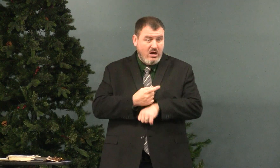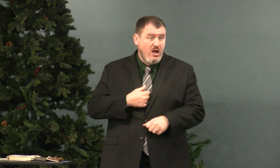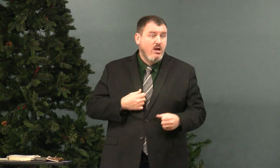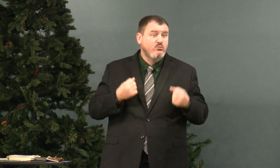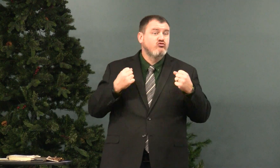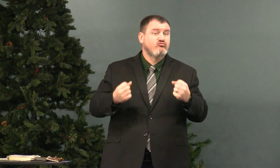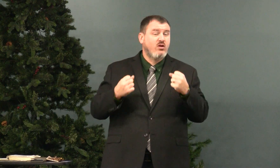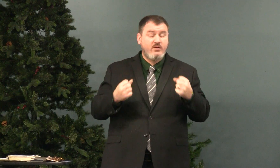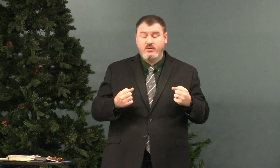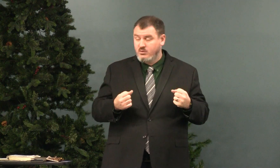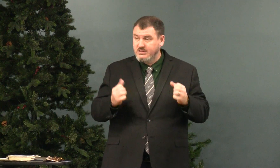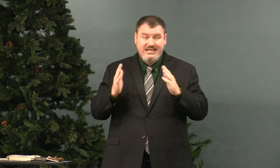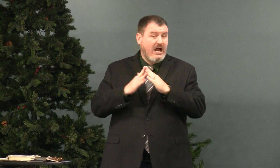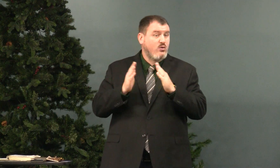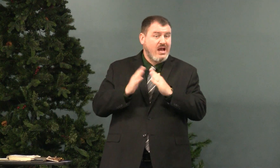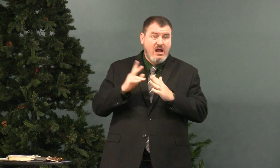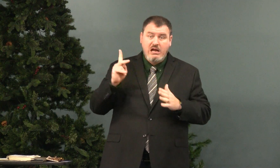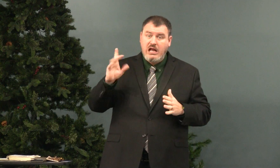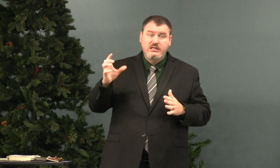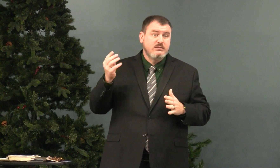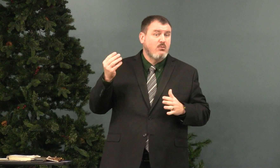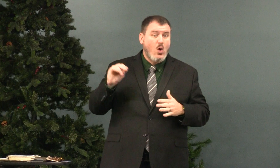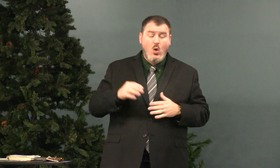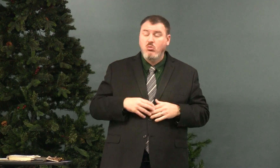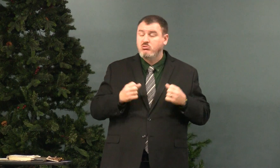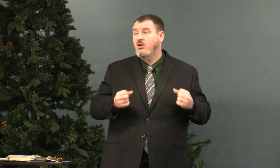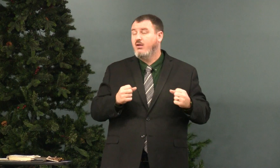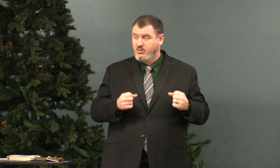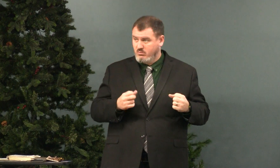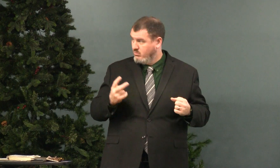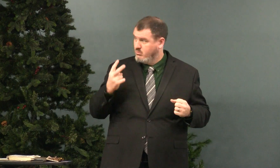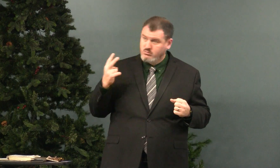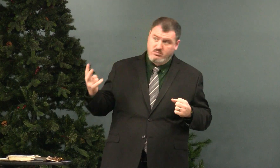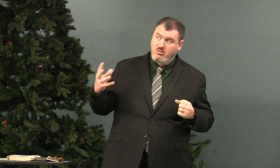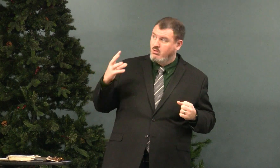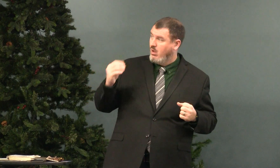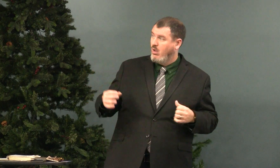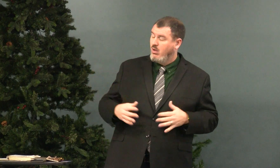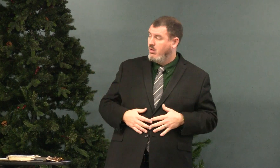the other day I was driving in downtown Kansas City, Missouri,